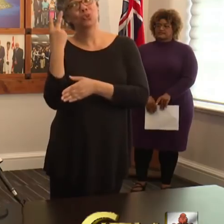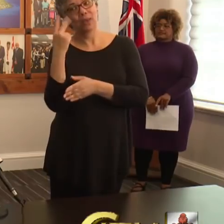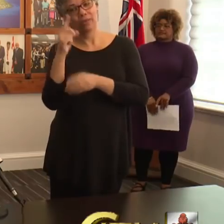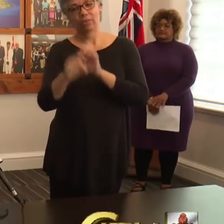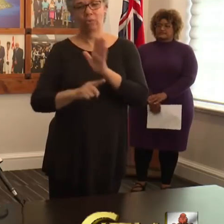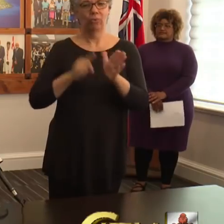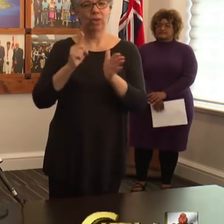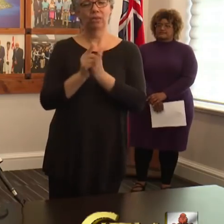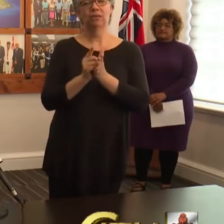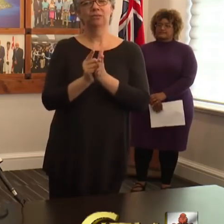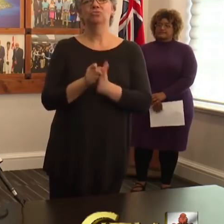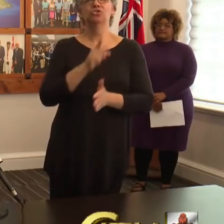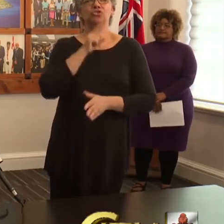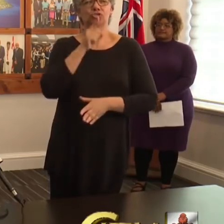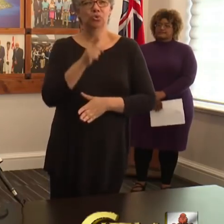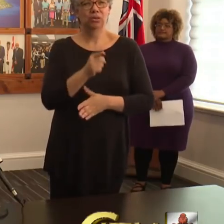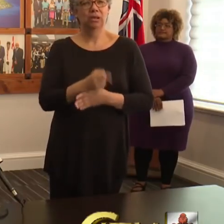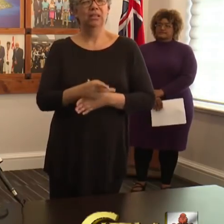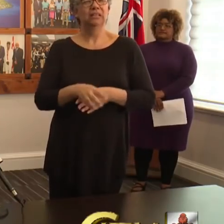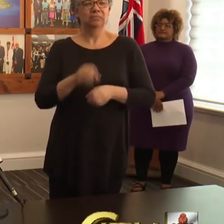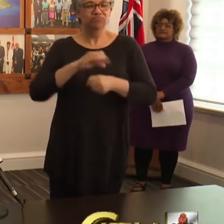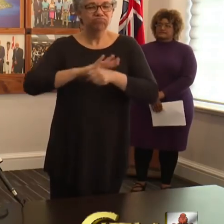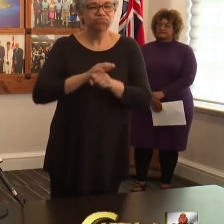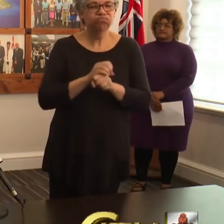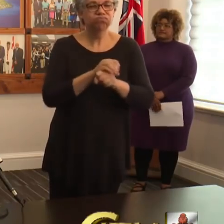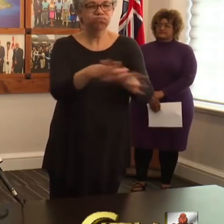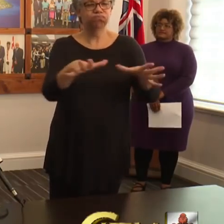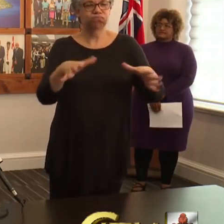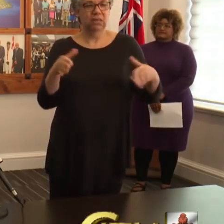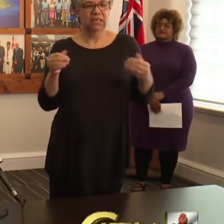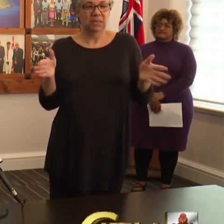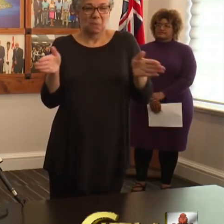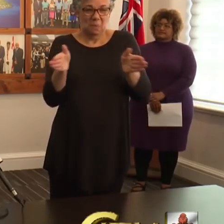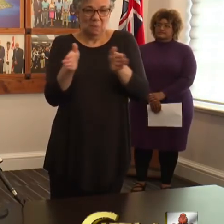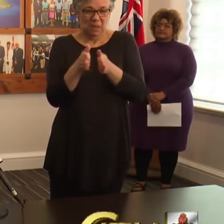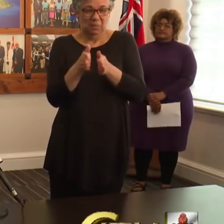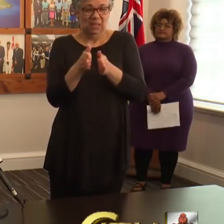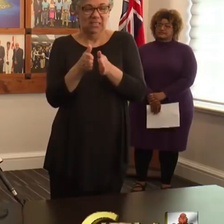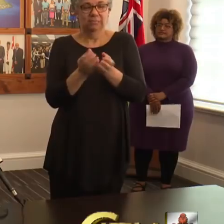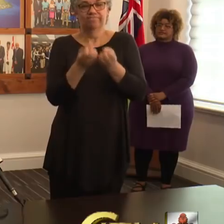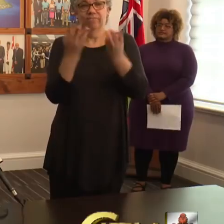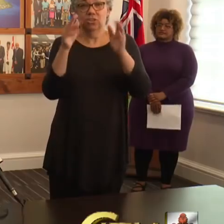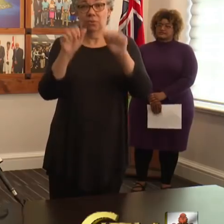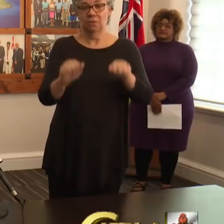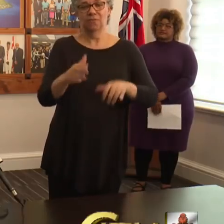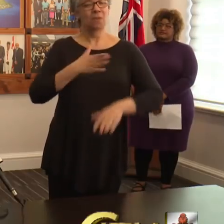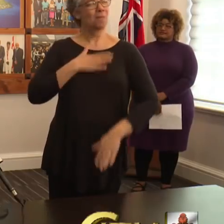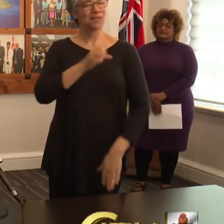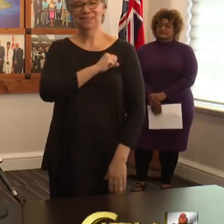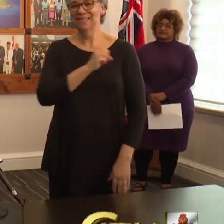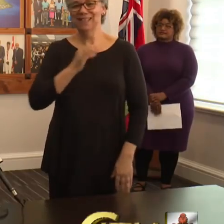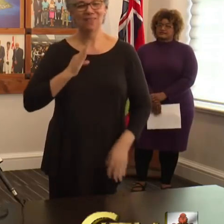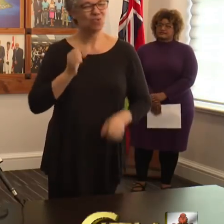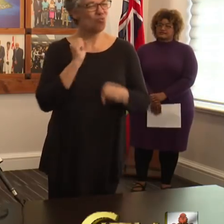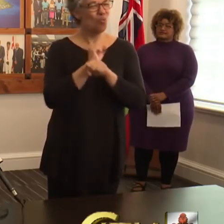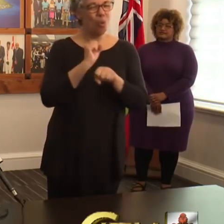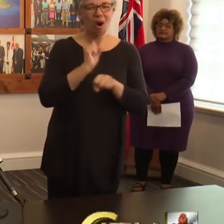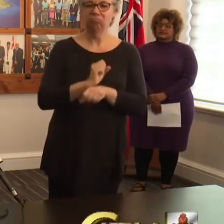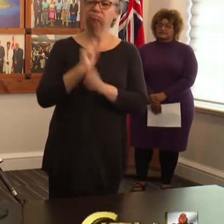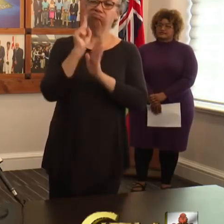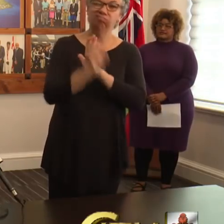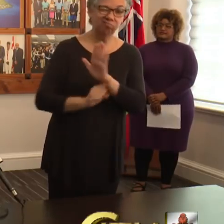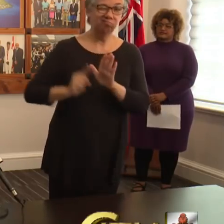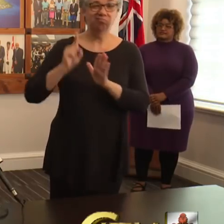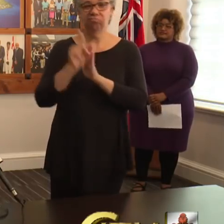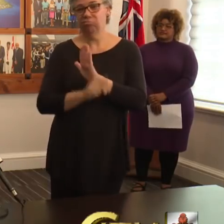impact of COVID-19 to our islands is minimized as much as possible. My staff really have been working very long hours,